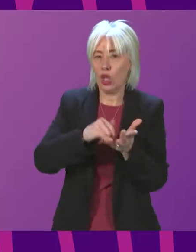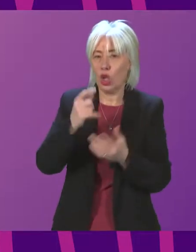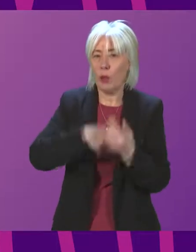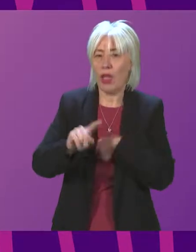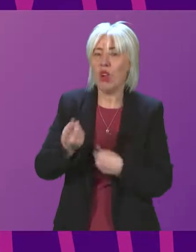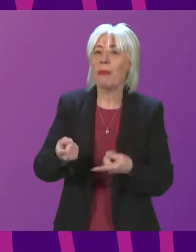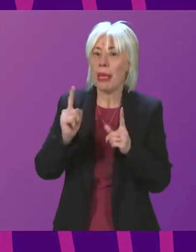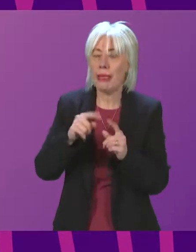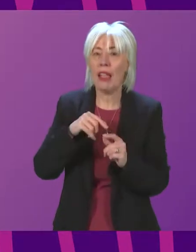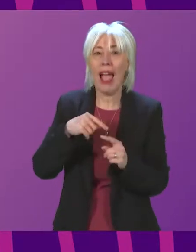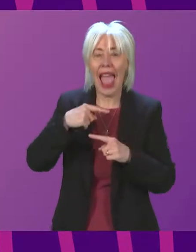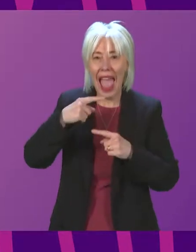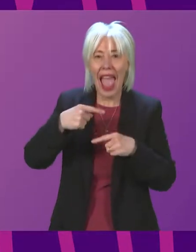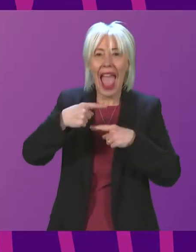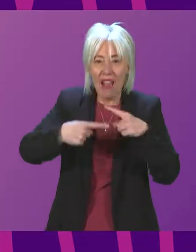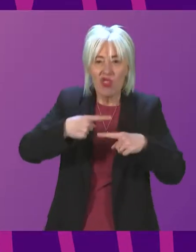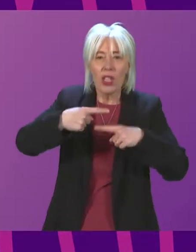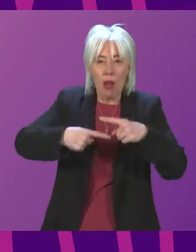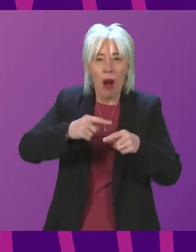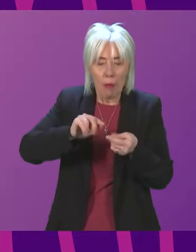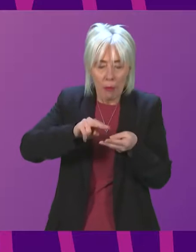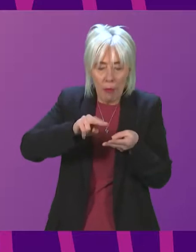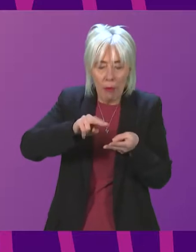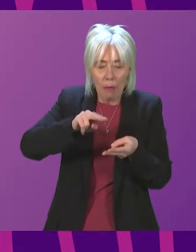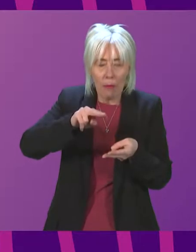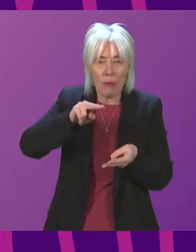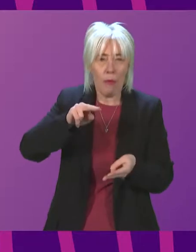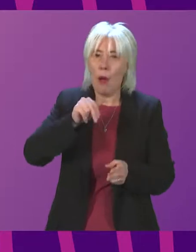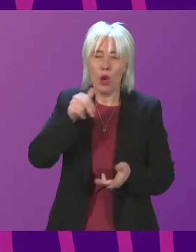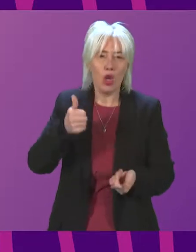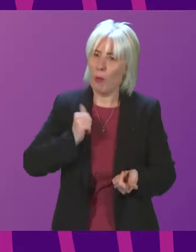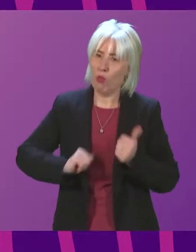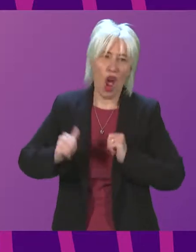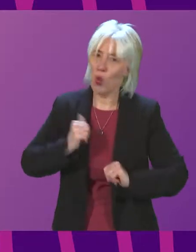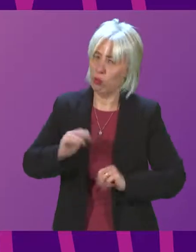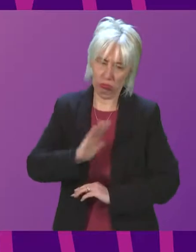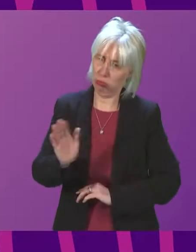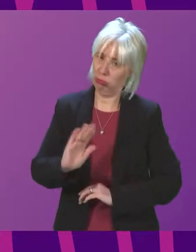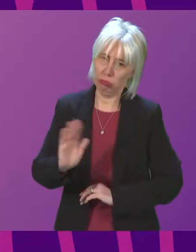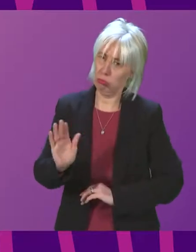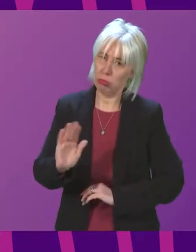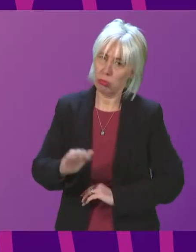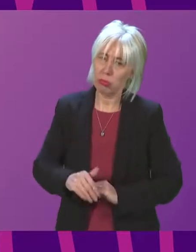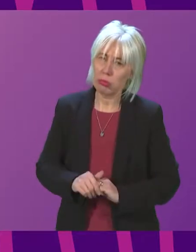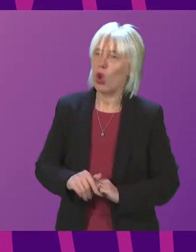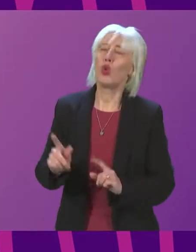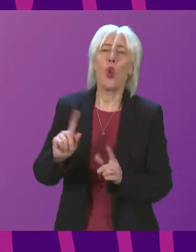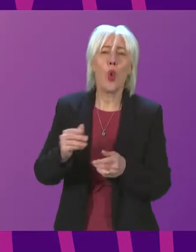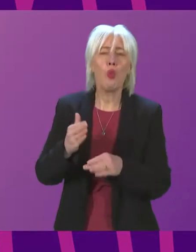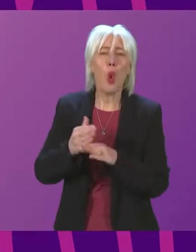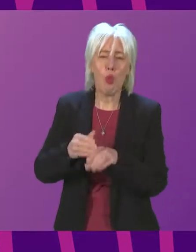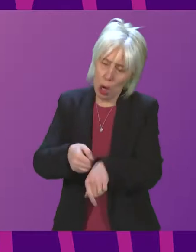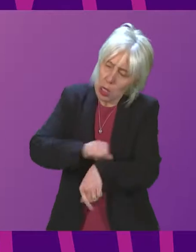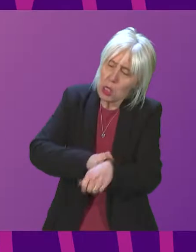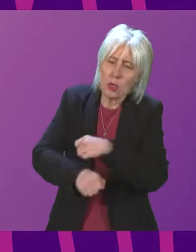Minister. I have got it all here in black and white. It is not a record to be proud of, Cabinet Secretary. So can I ask you, what substantive work has